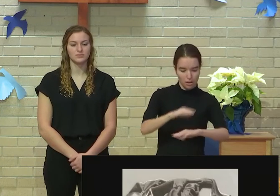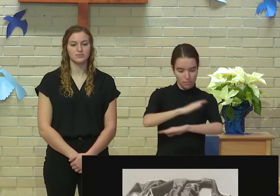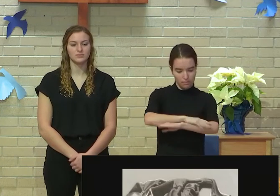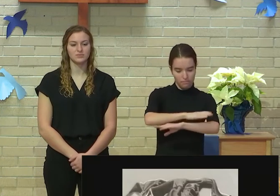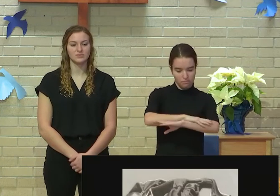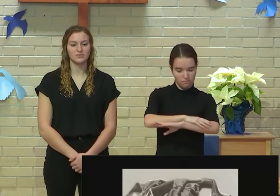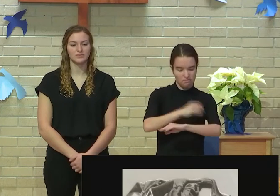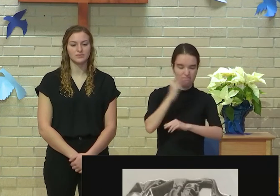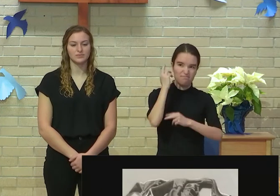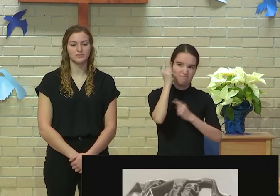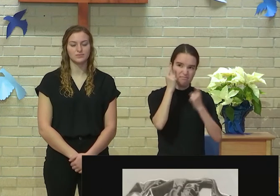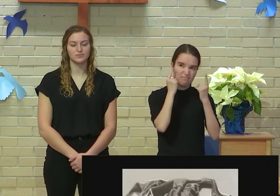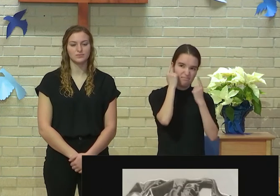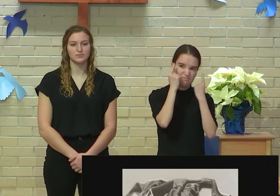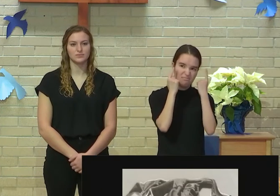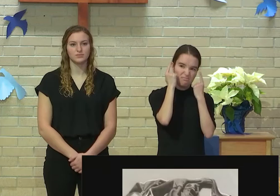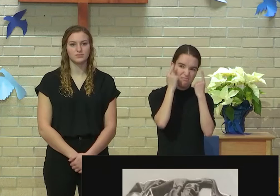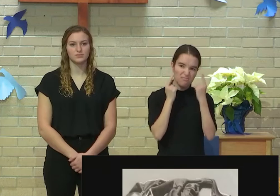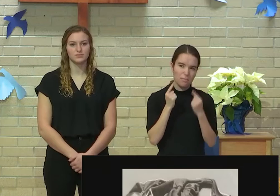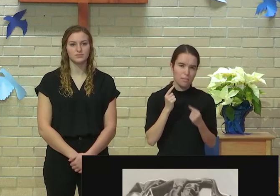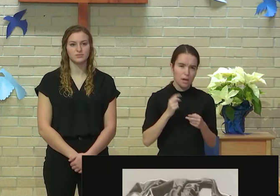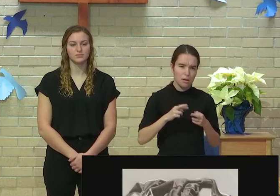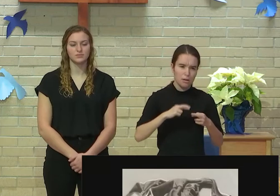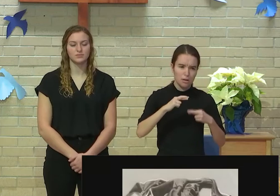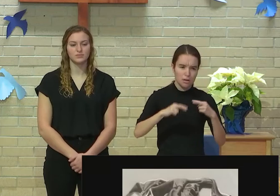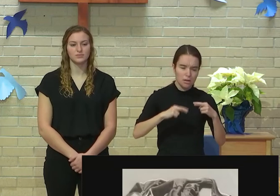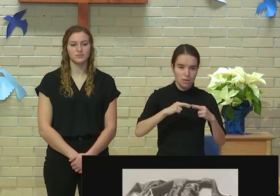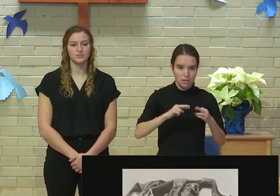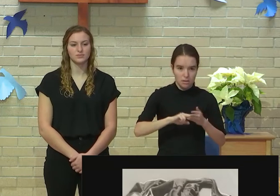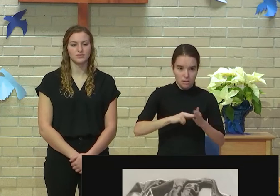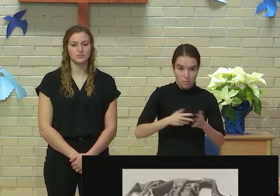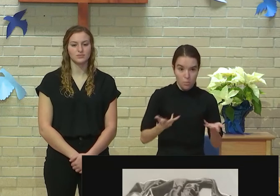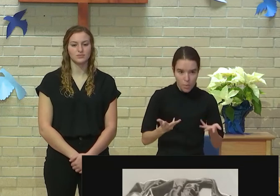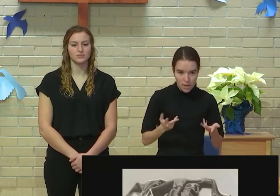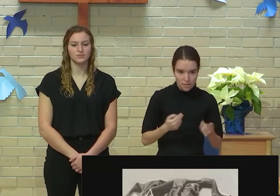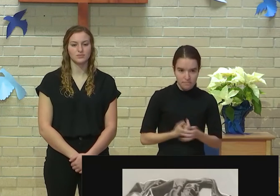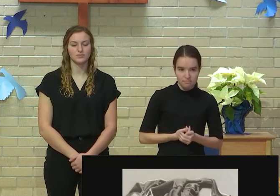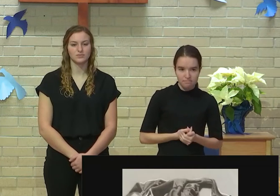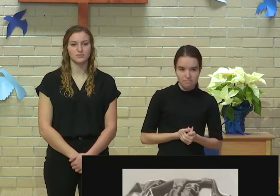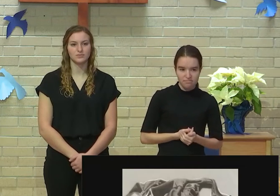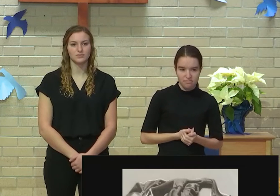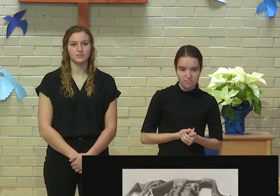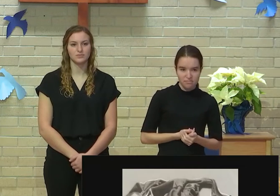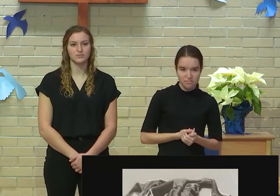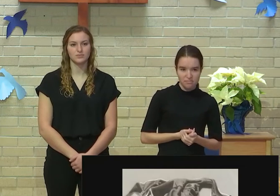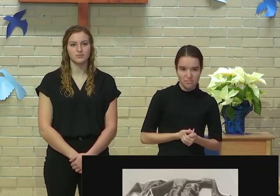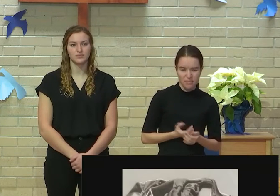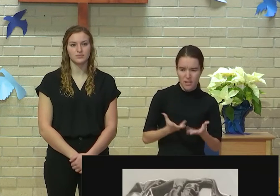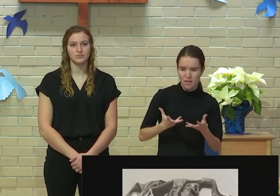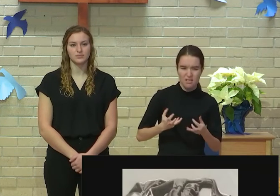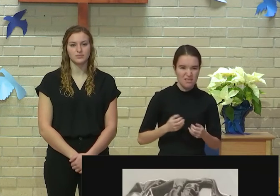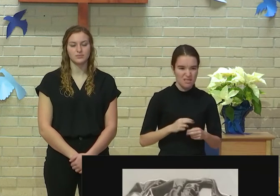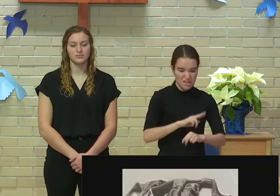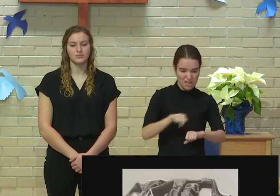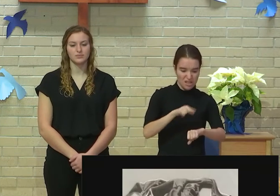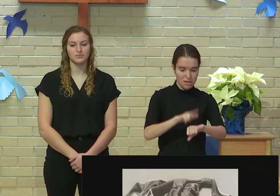what recycled could mean. I knew I didn't want to take it at face value,